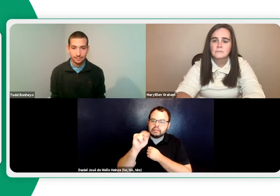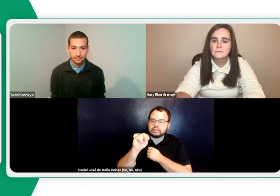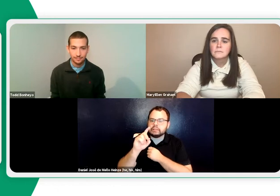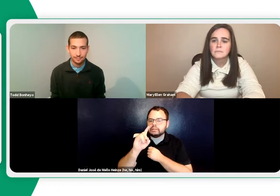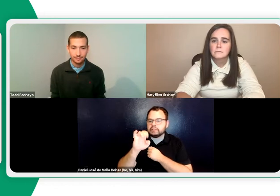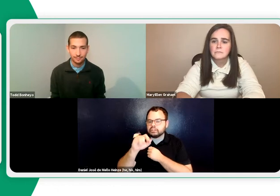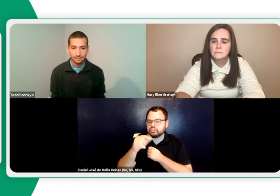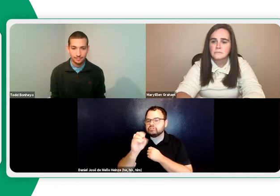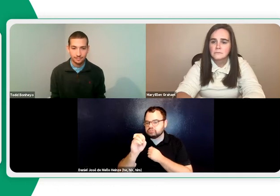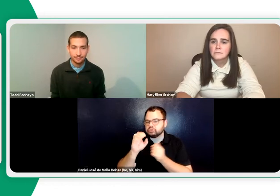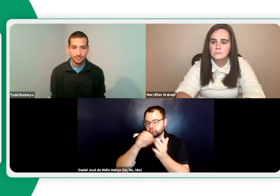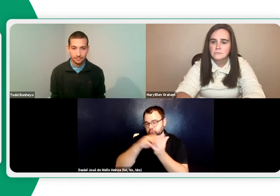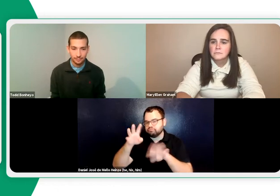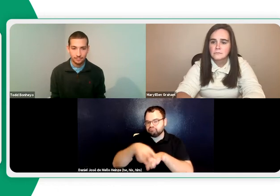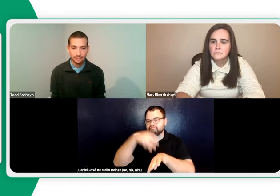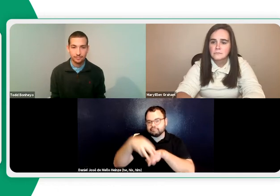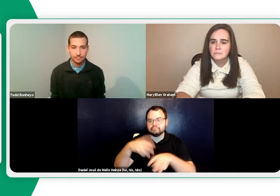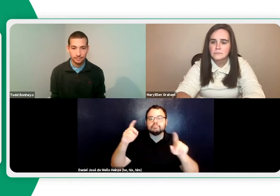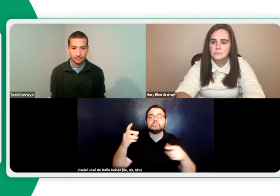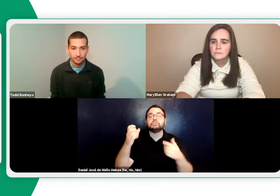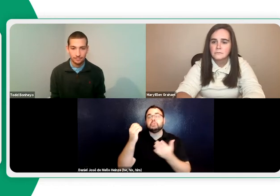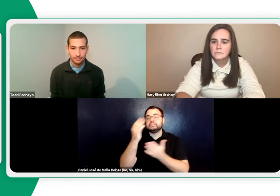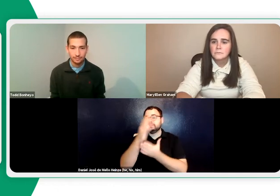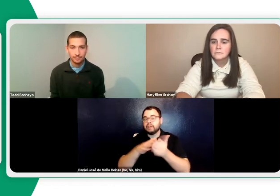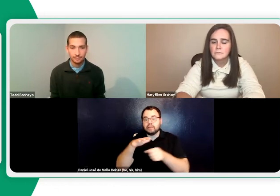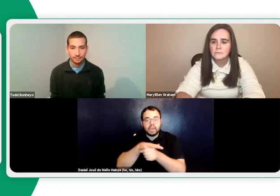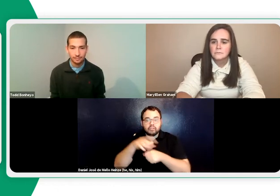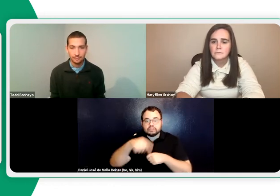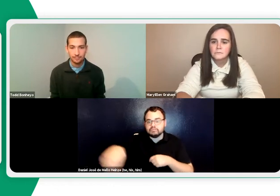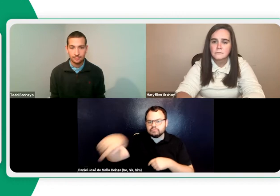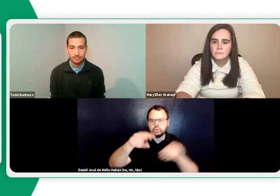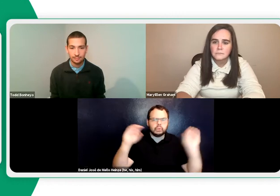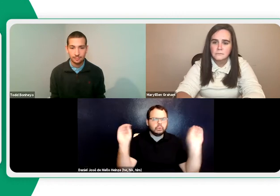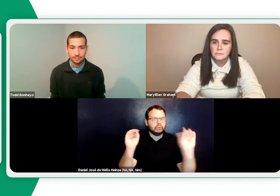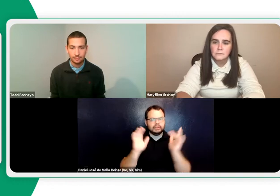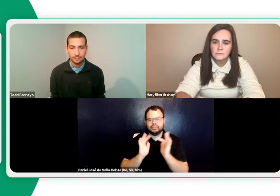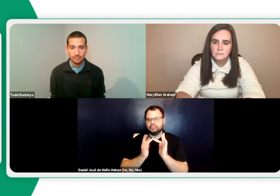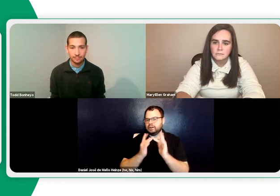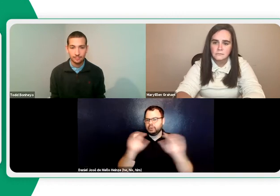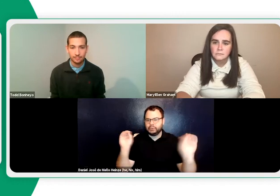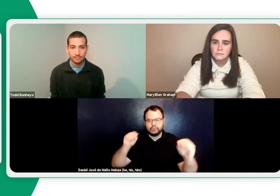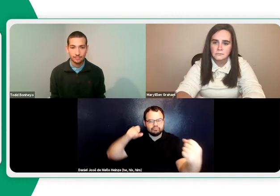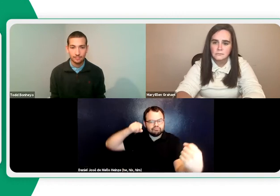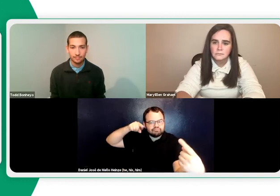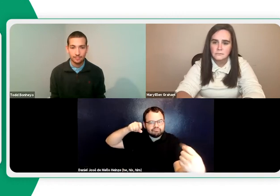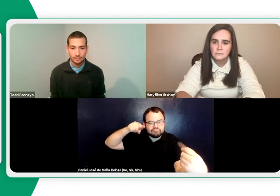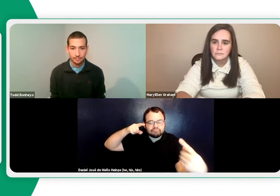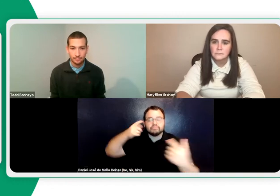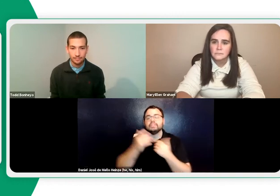Native American and Indigenous students in our student population. And some of them live in areas that don't have